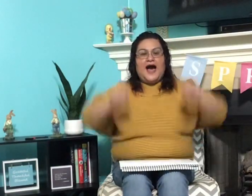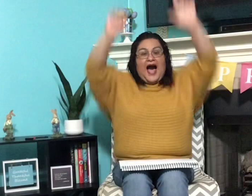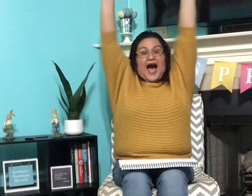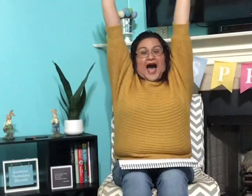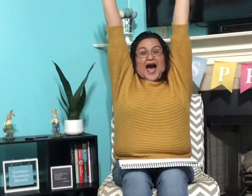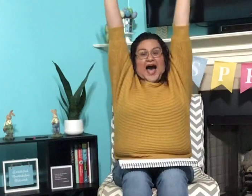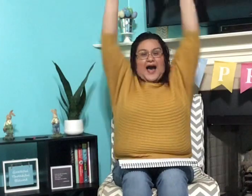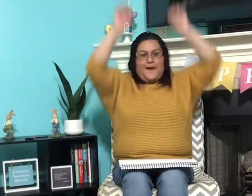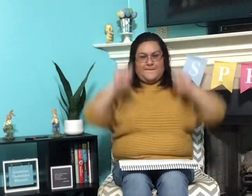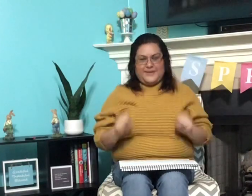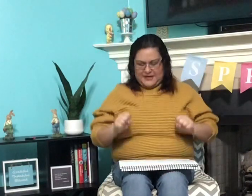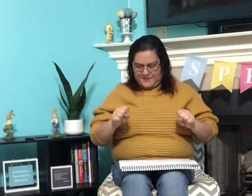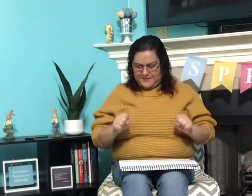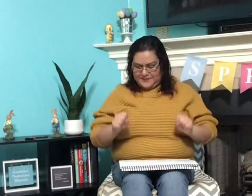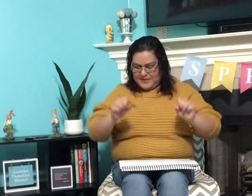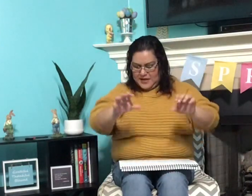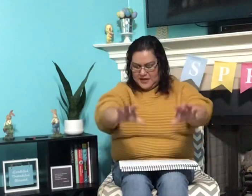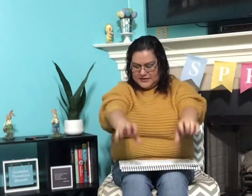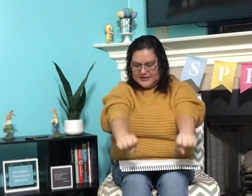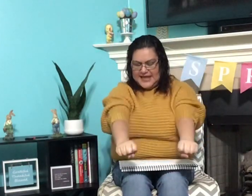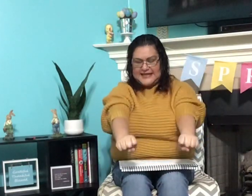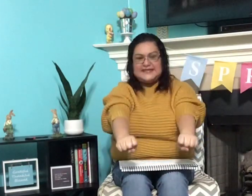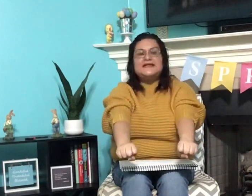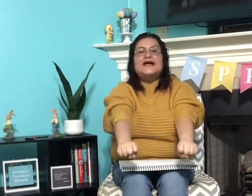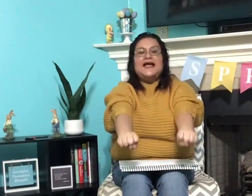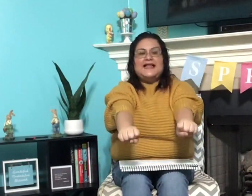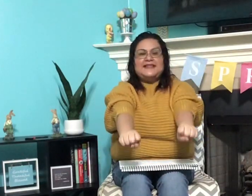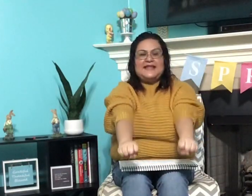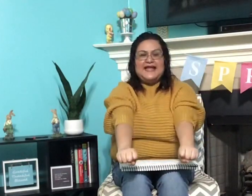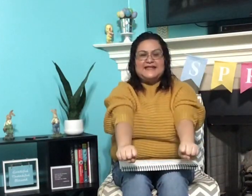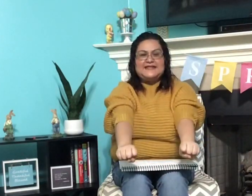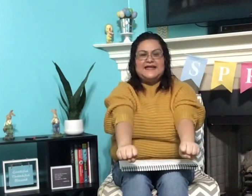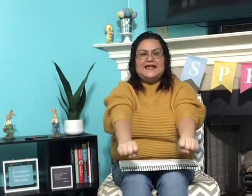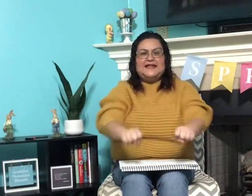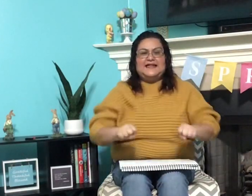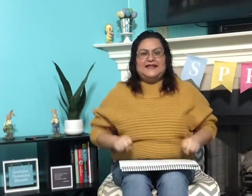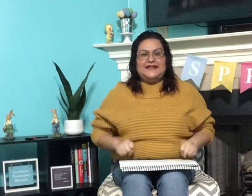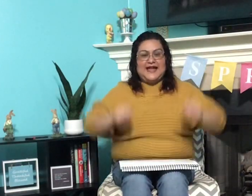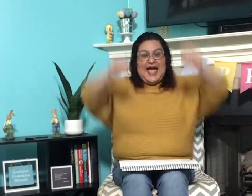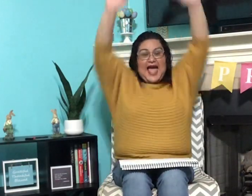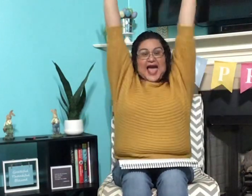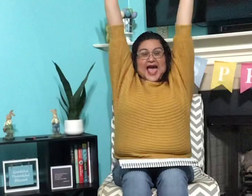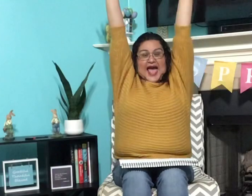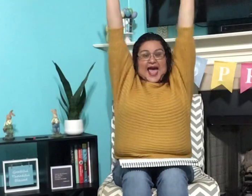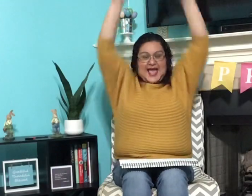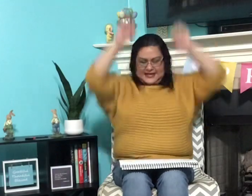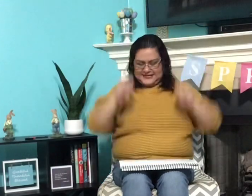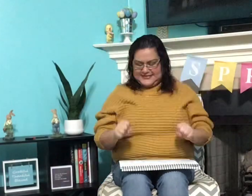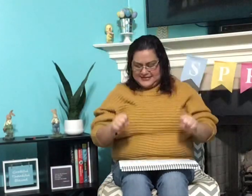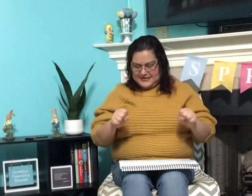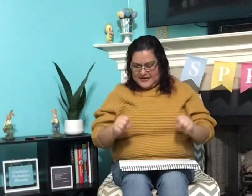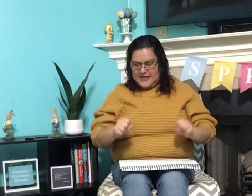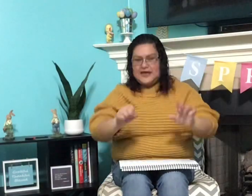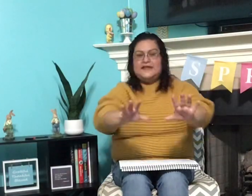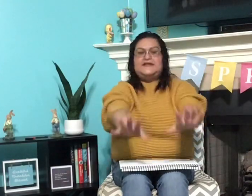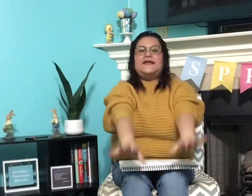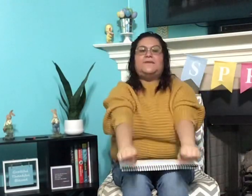ah, p, let, let, let, l, eh, t, dip,